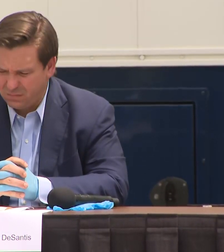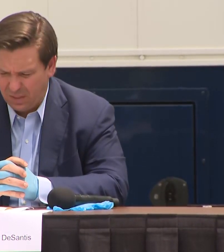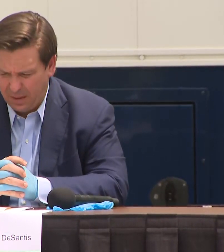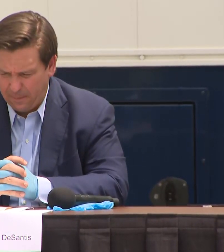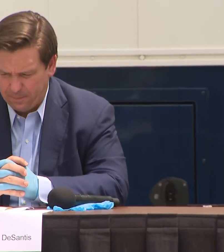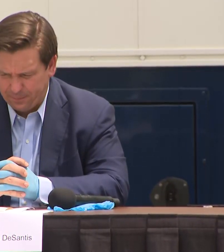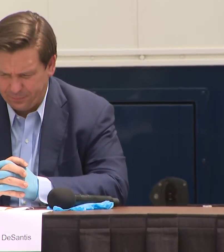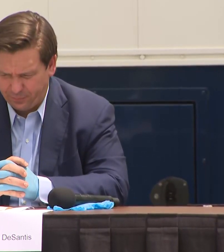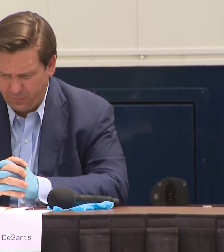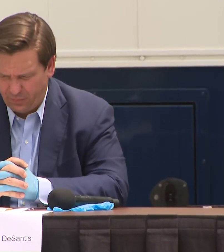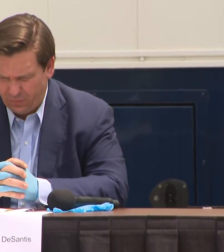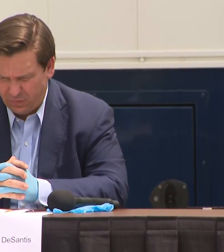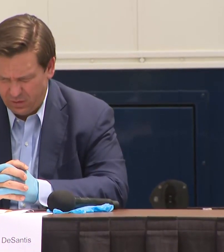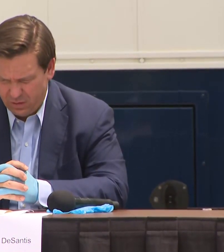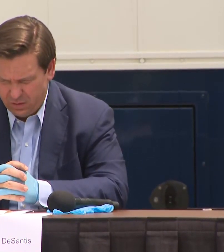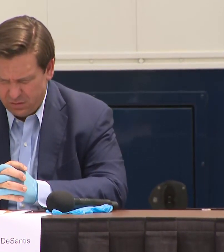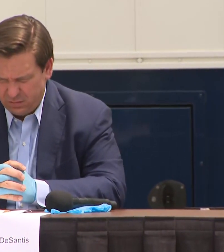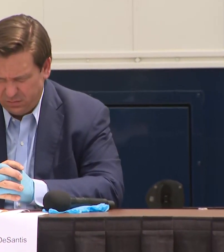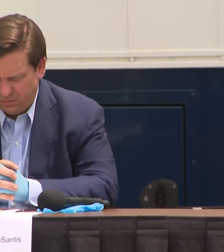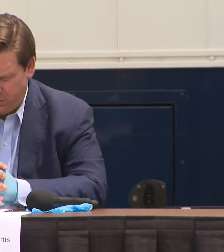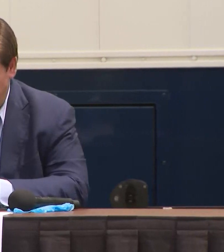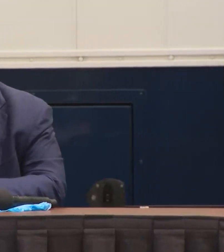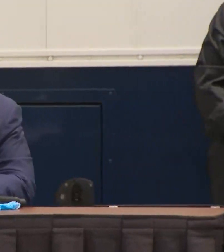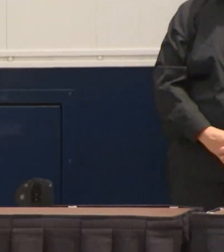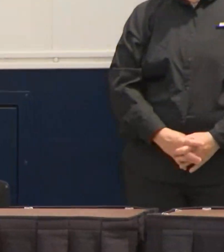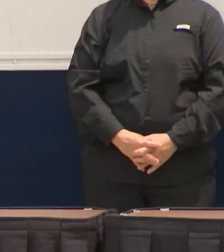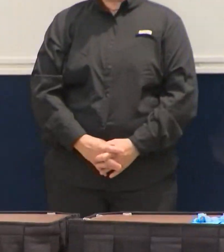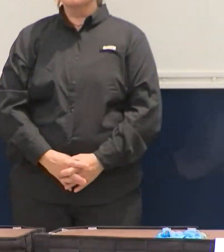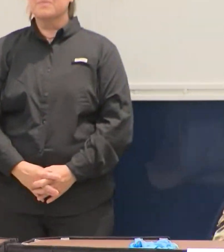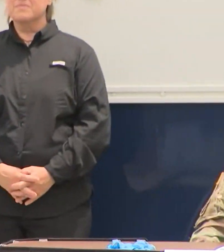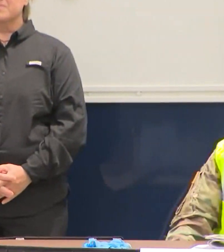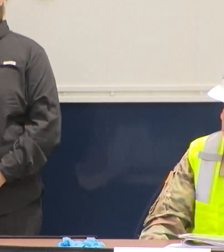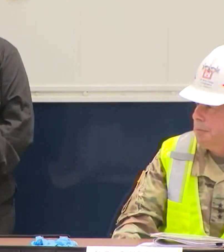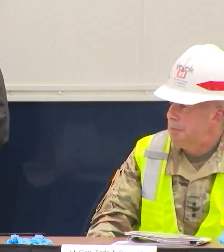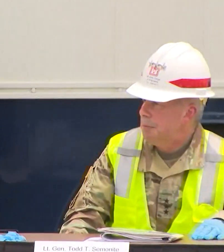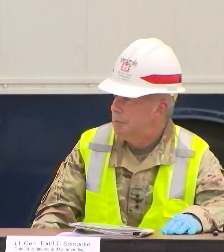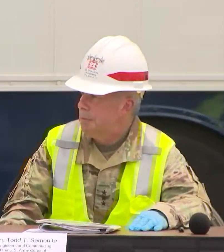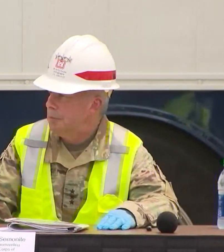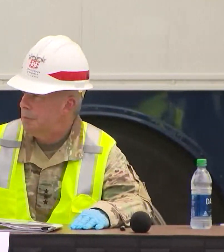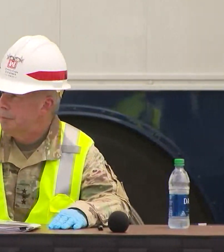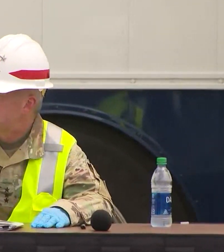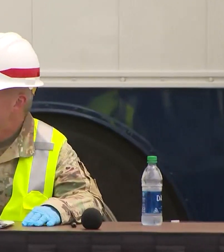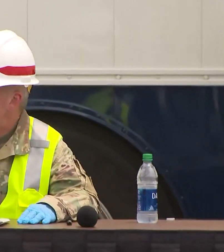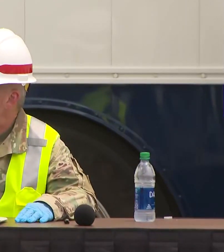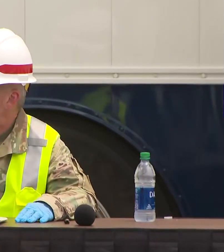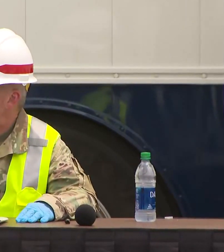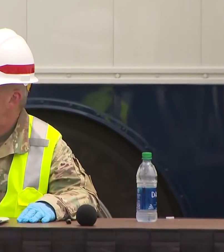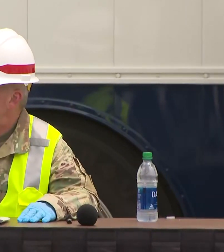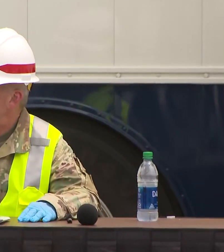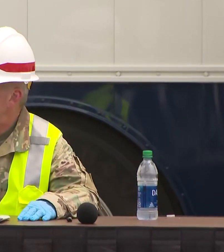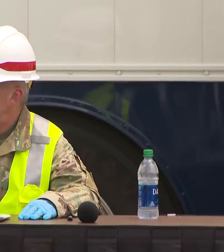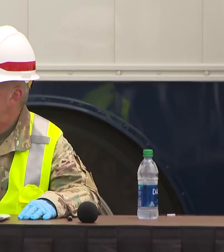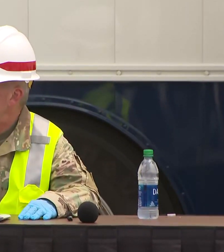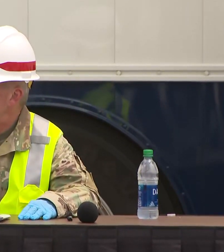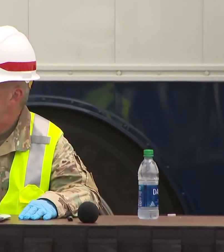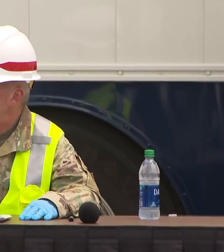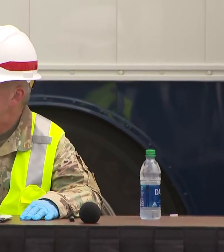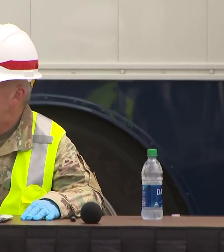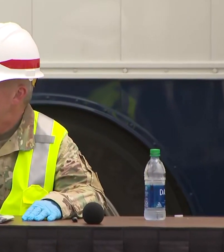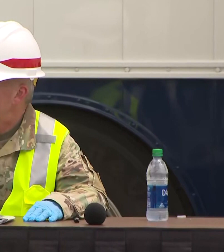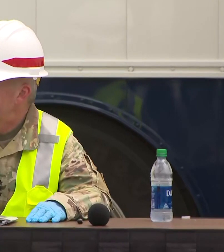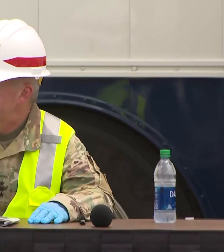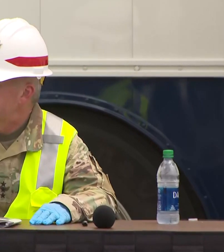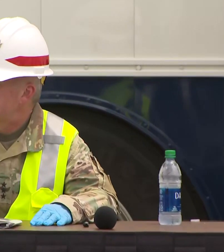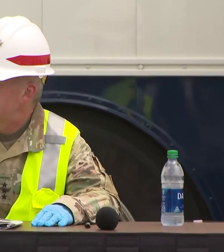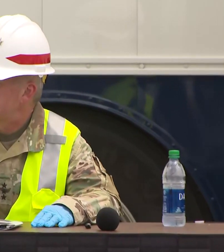intensidad ayuda intensidad intensa también vacante ventiladores más de setecientos aquí en condado Miami